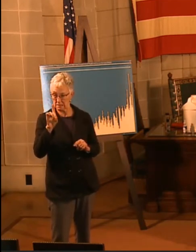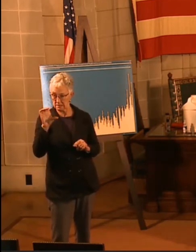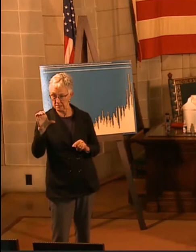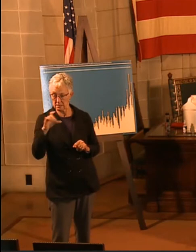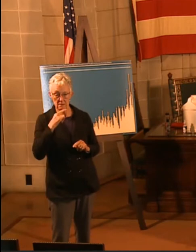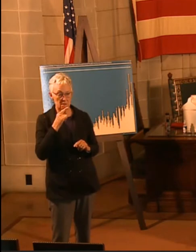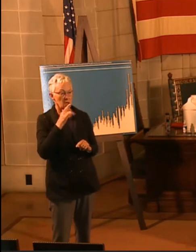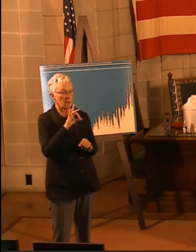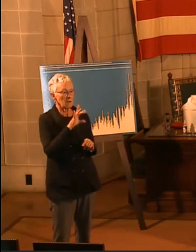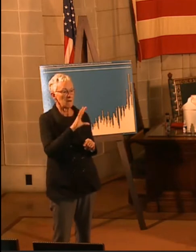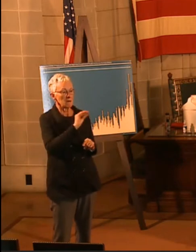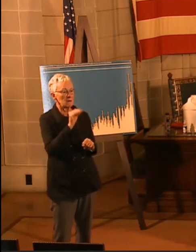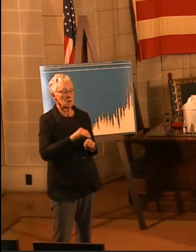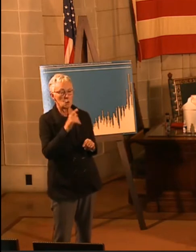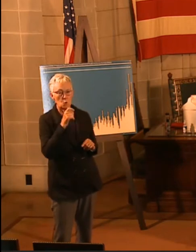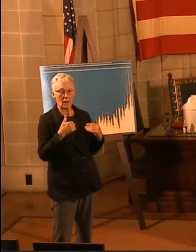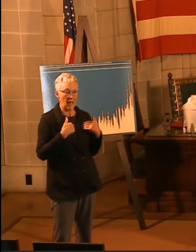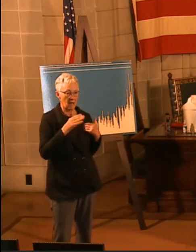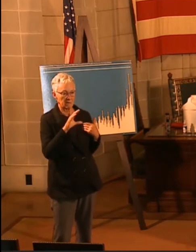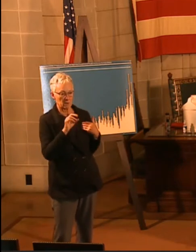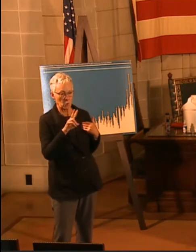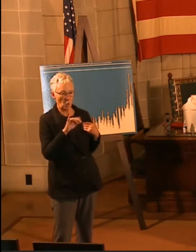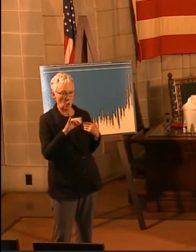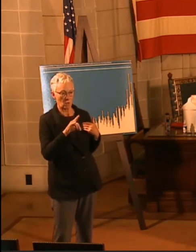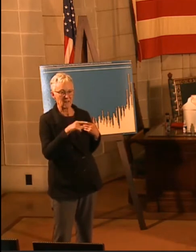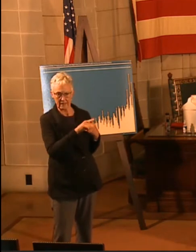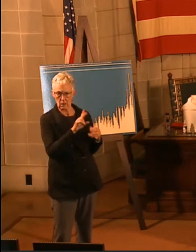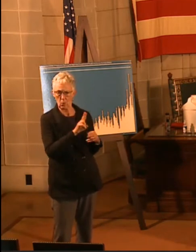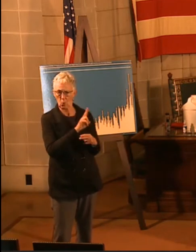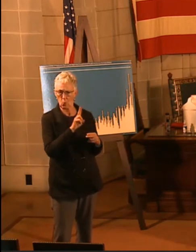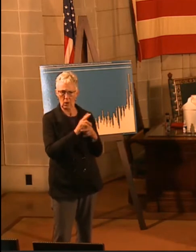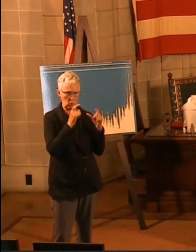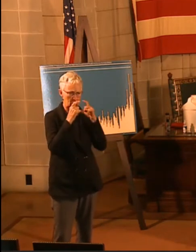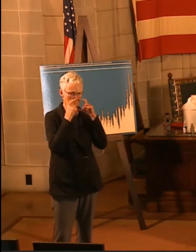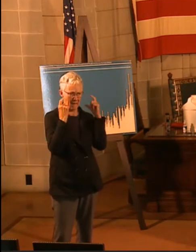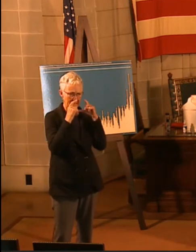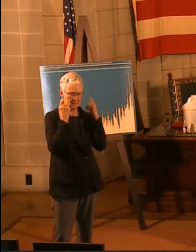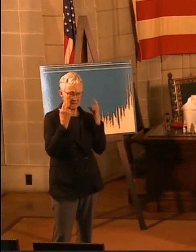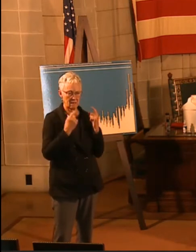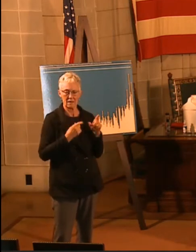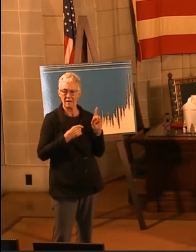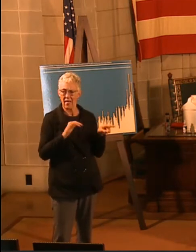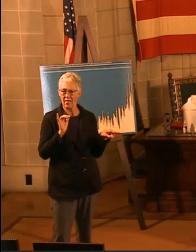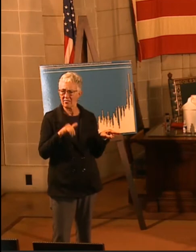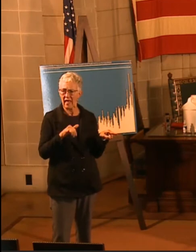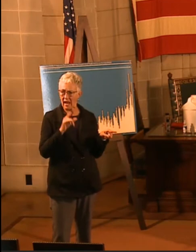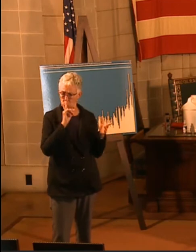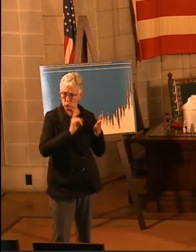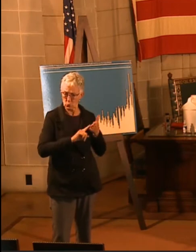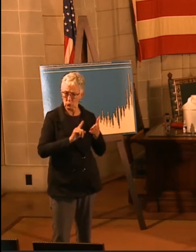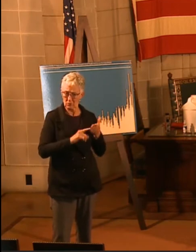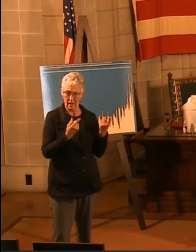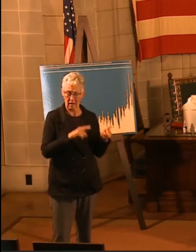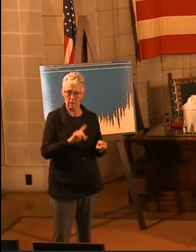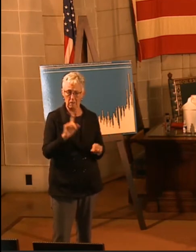% of people who had COVID were wearing masks. Well, that study was done in cities that all had a mask mandate in